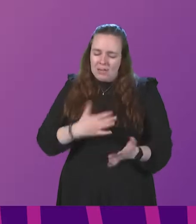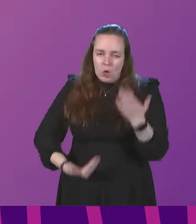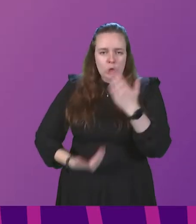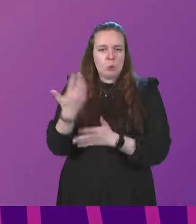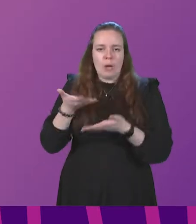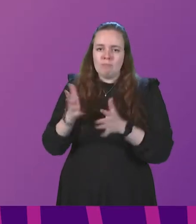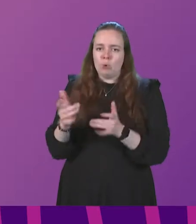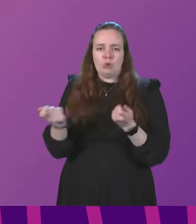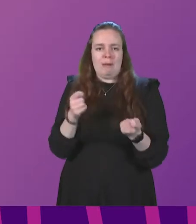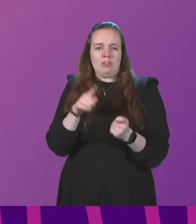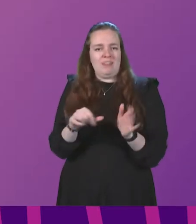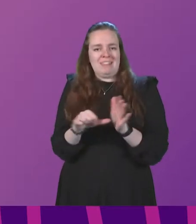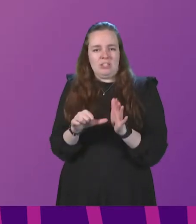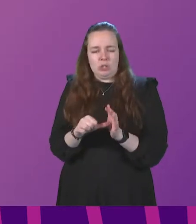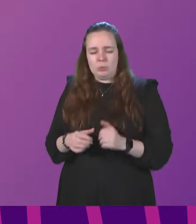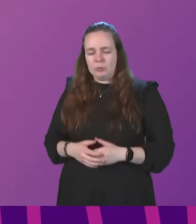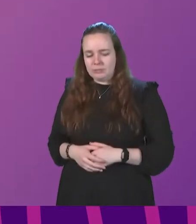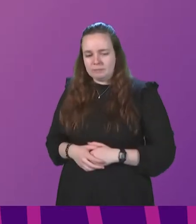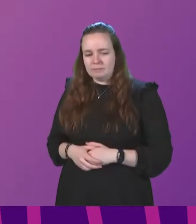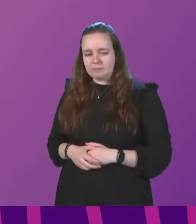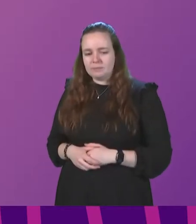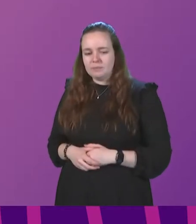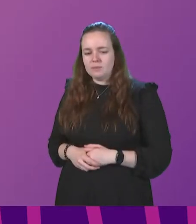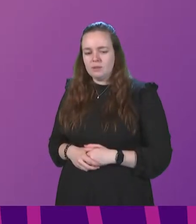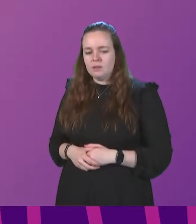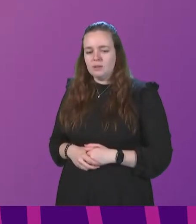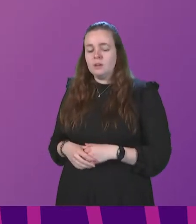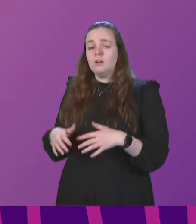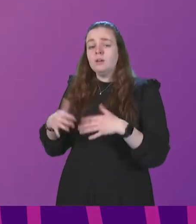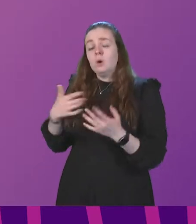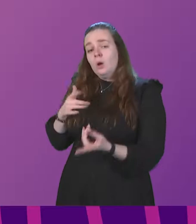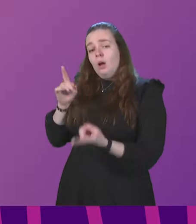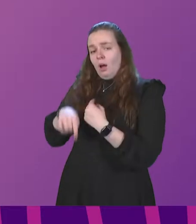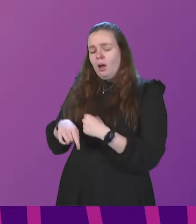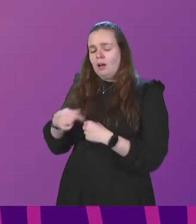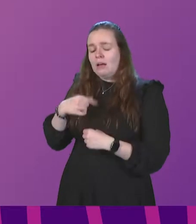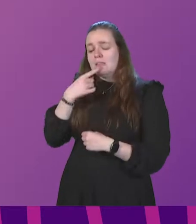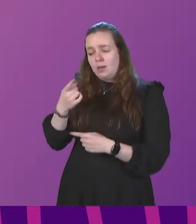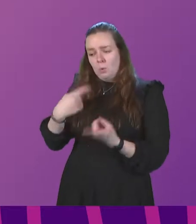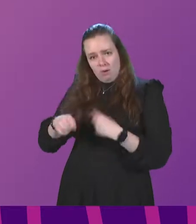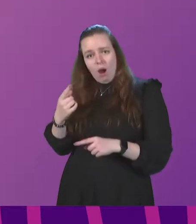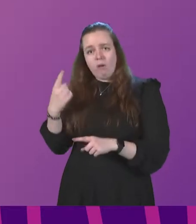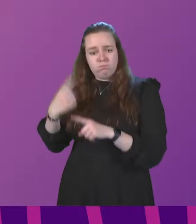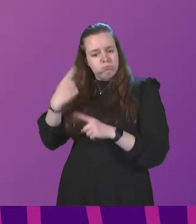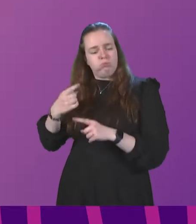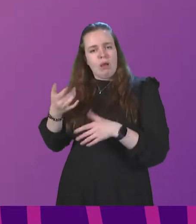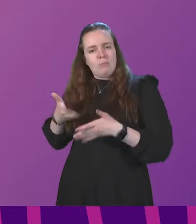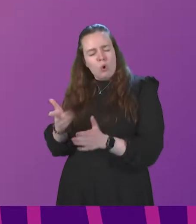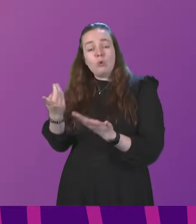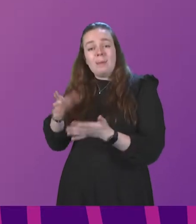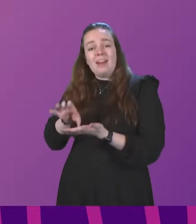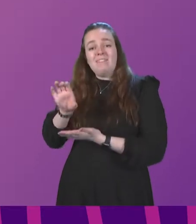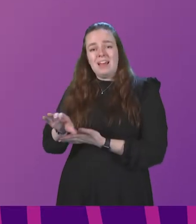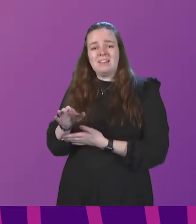tackling these issues? Minister. So, in answer, I would say we are taking a radical approach. We've invested in